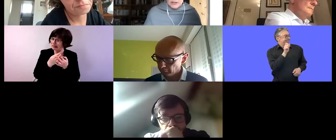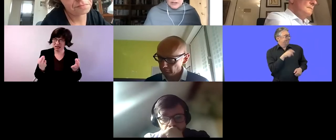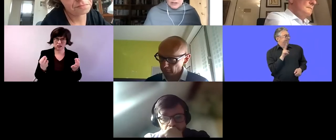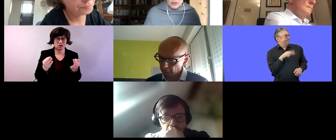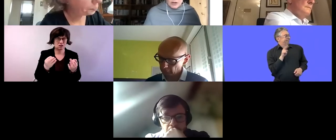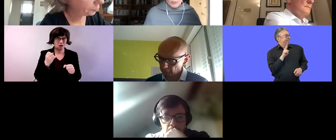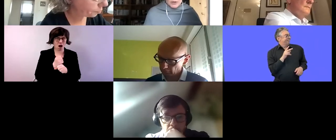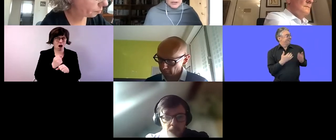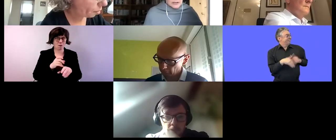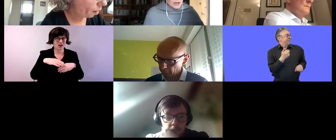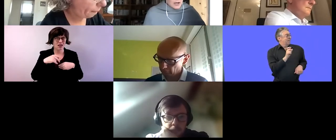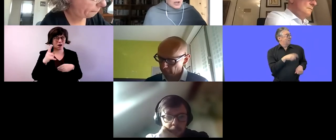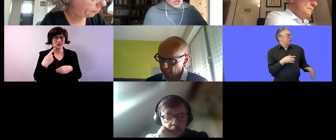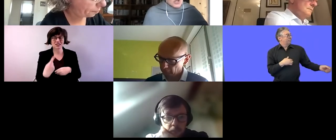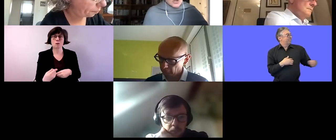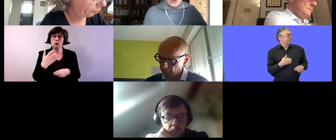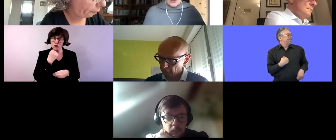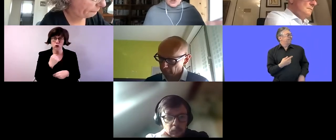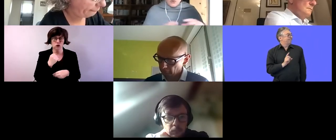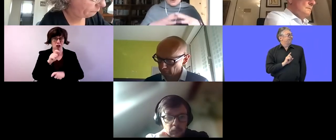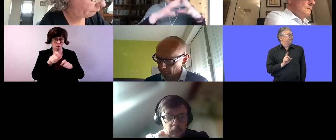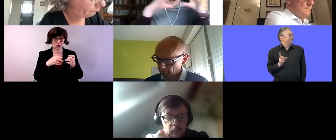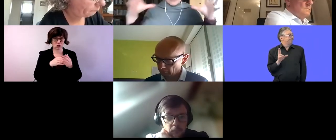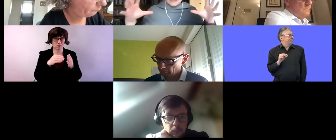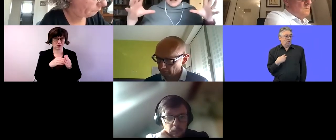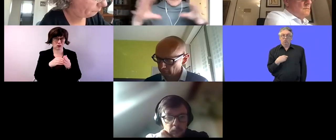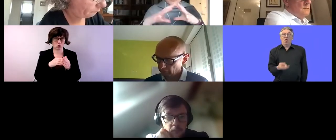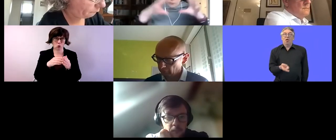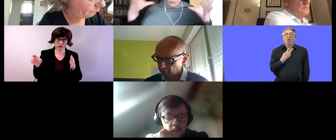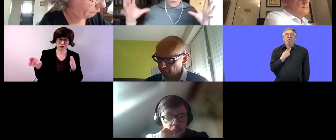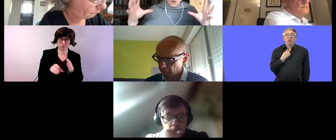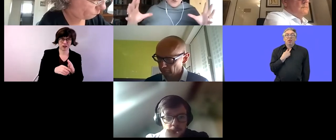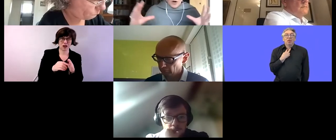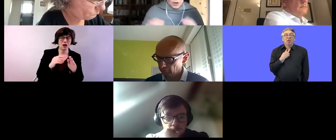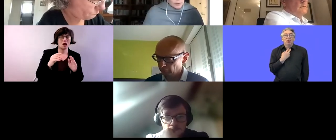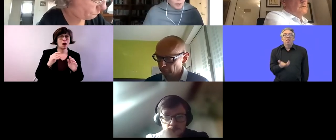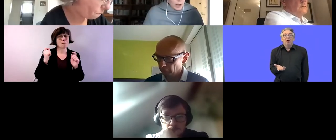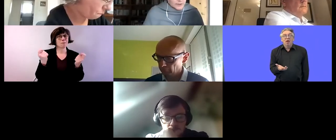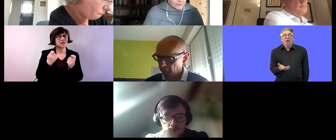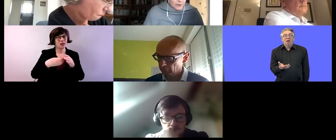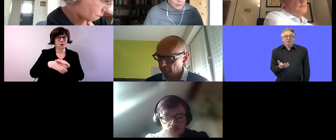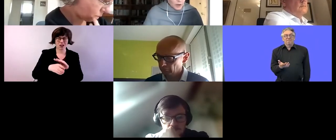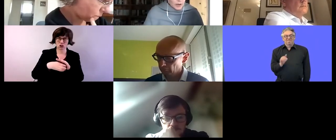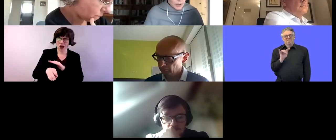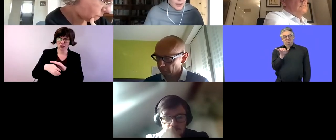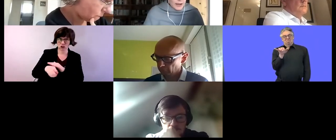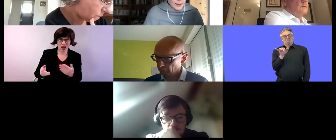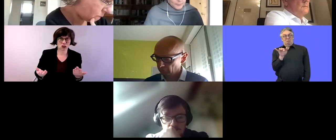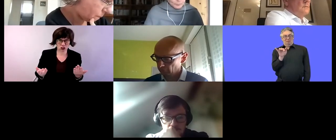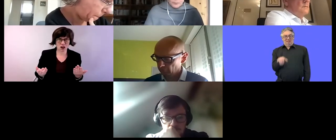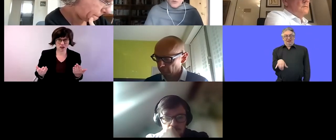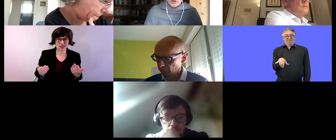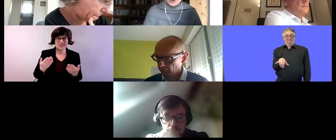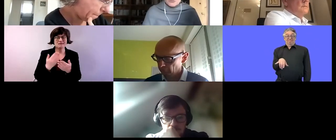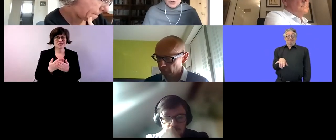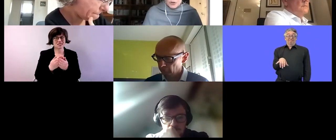disabilities into their companies so that's the overarching policy framework um